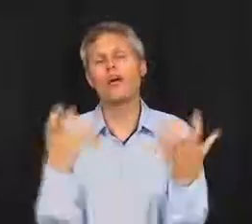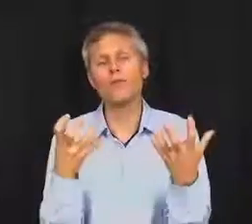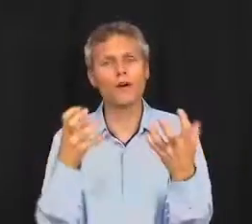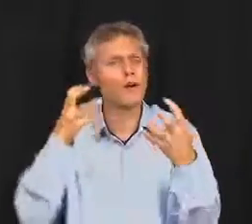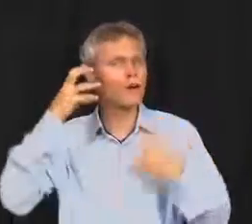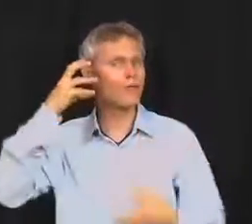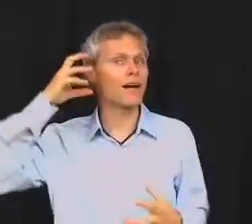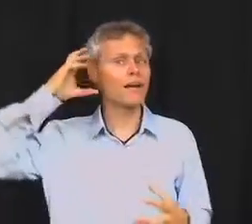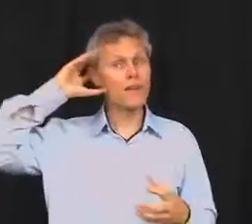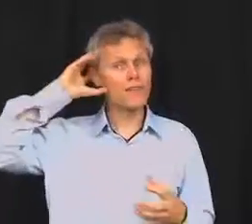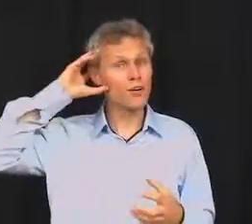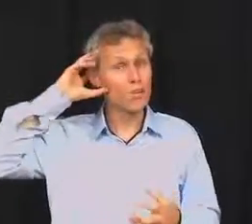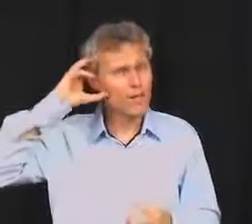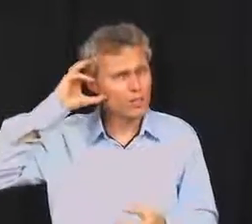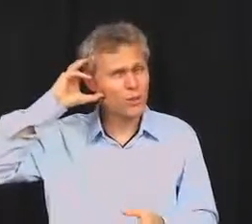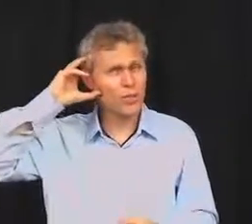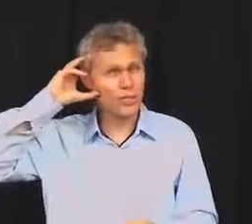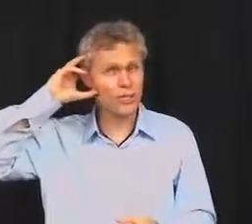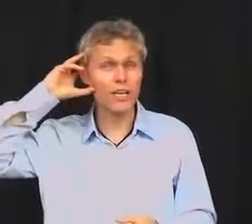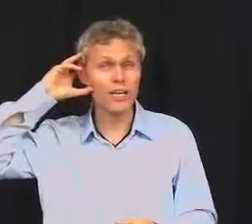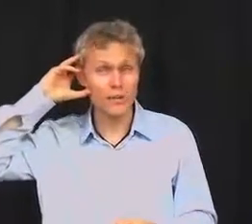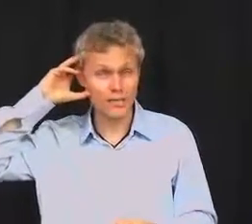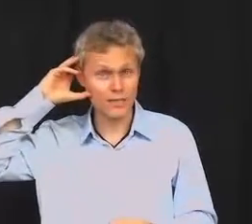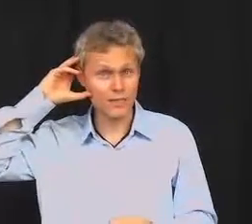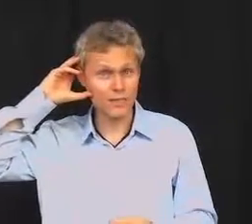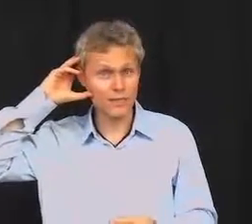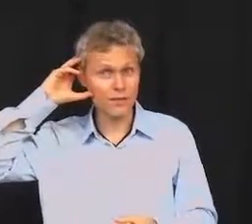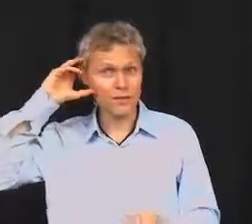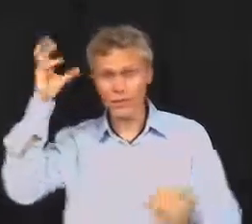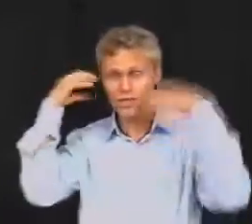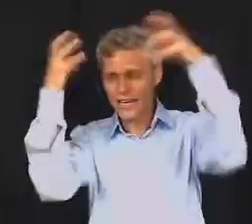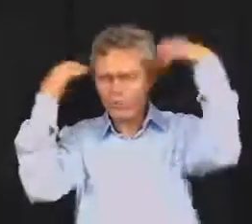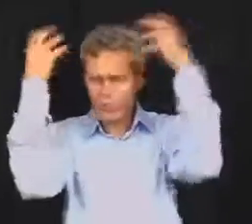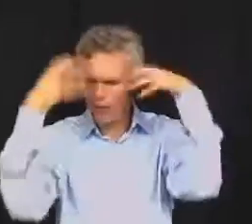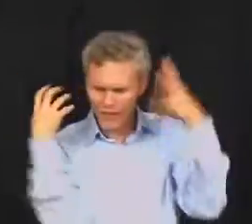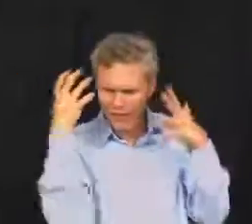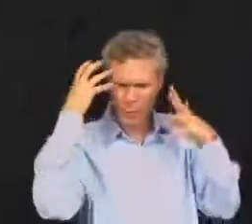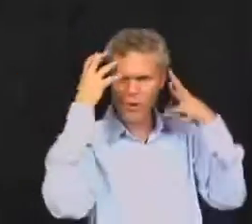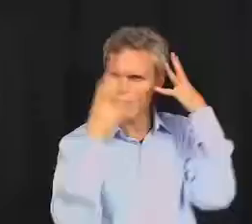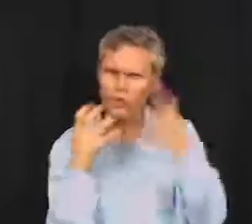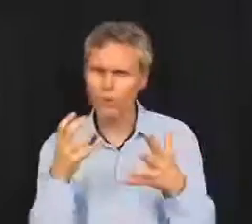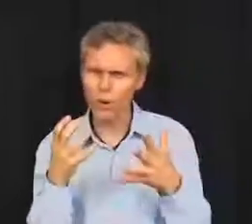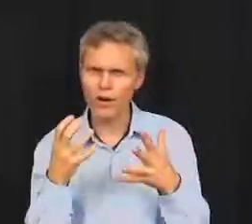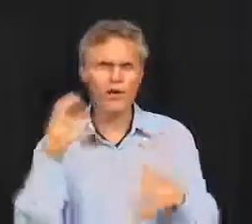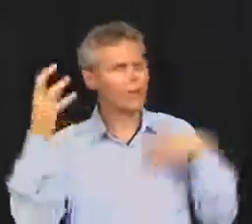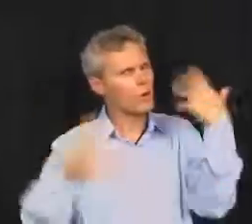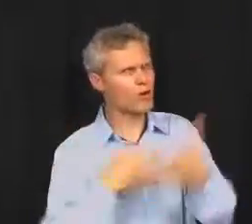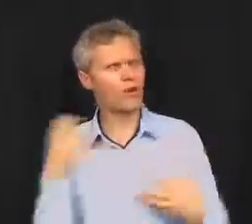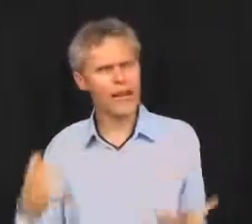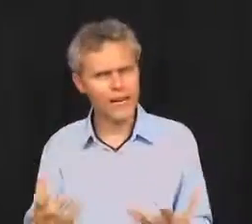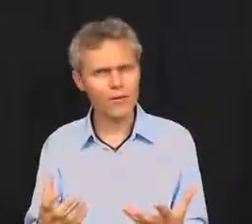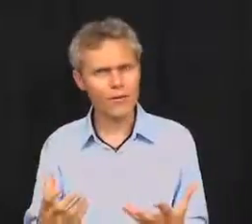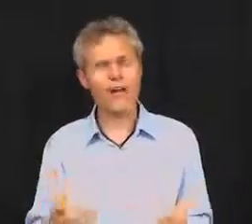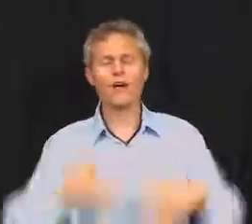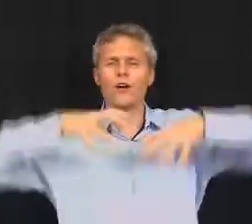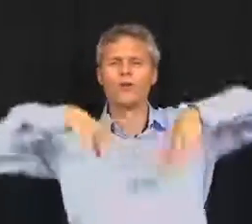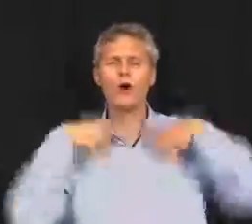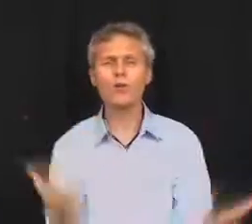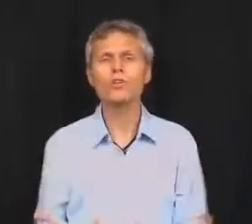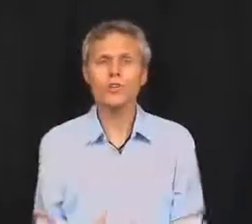healthier, you're going to find that your mental energy increases. You're just able to think more and do more. You're more creative. And your emotional